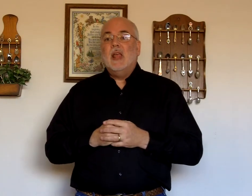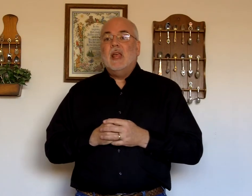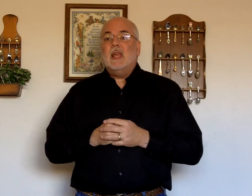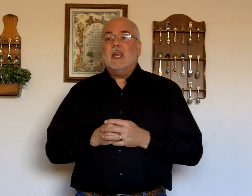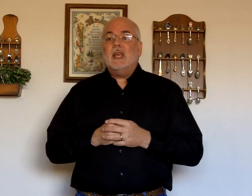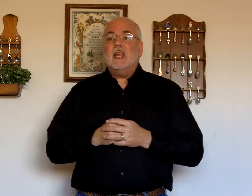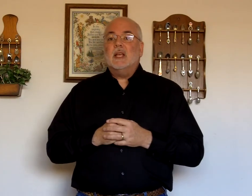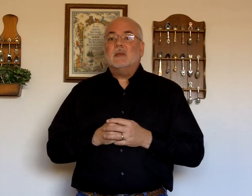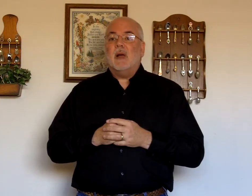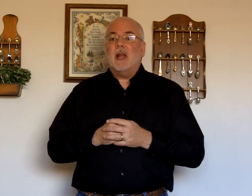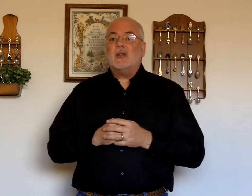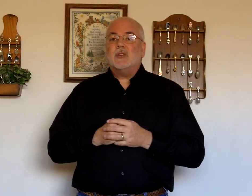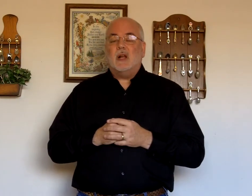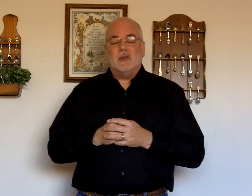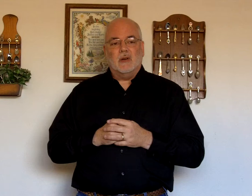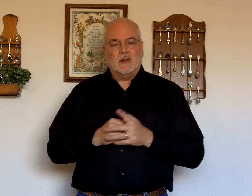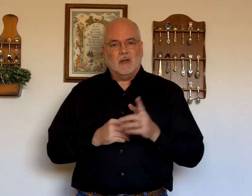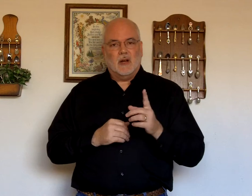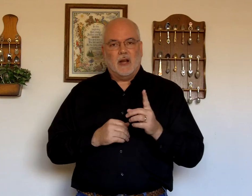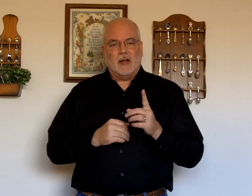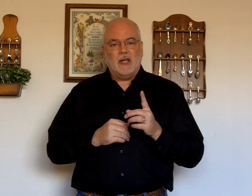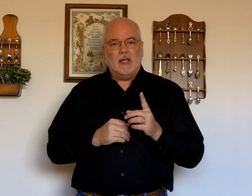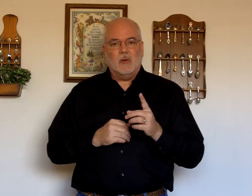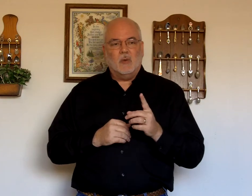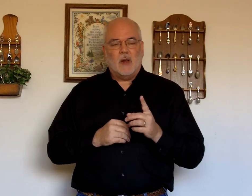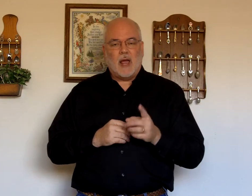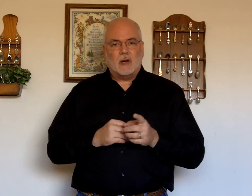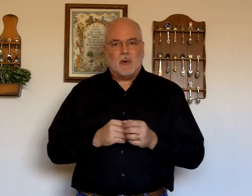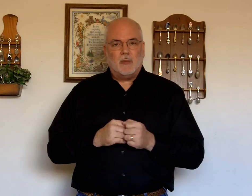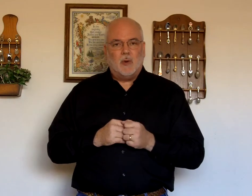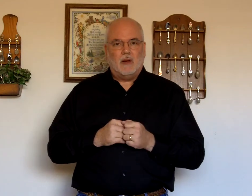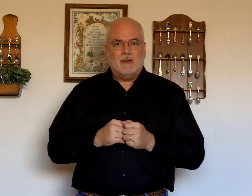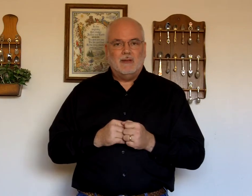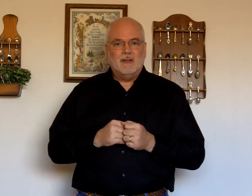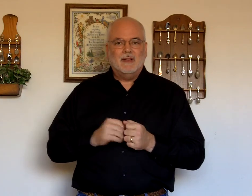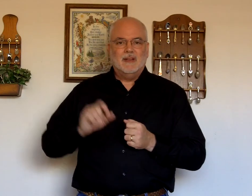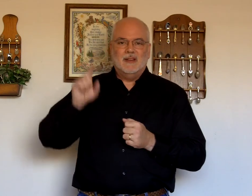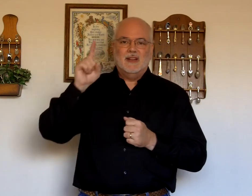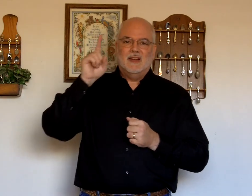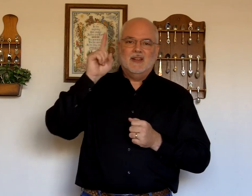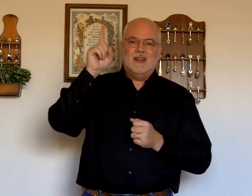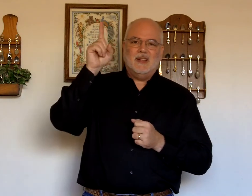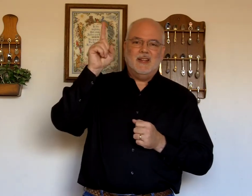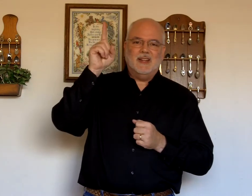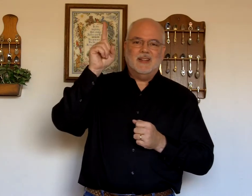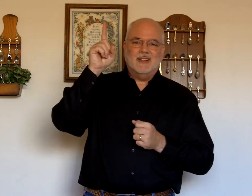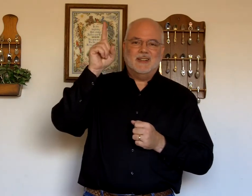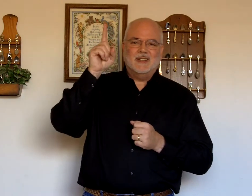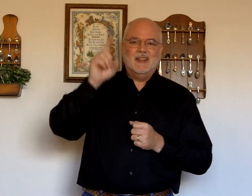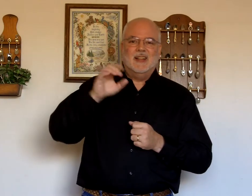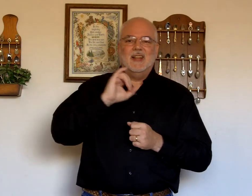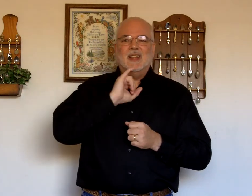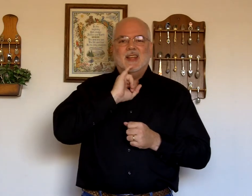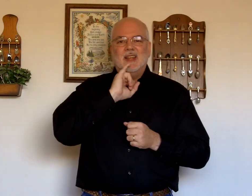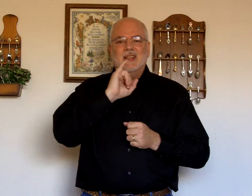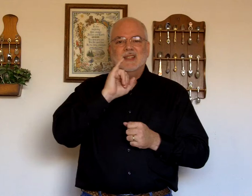He. Is. Shelter. Alright. He. How do I point? He. Is.